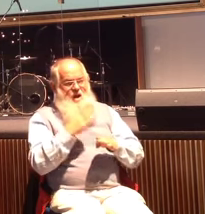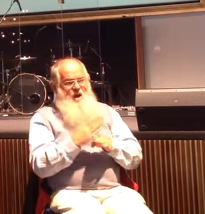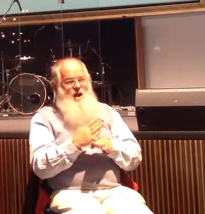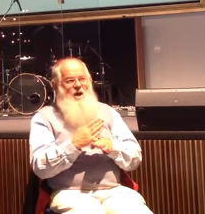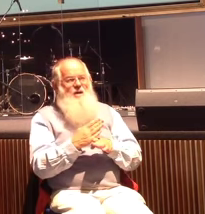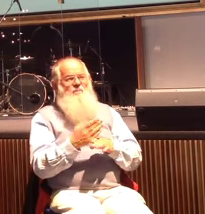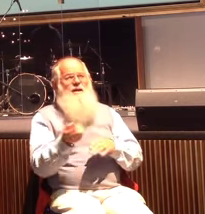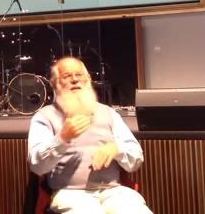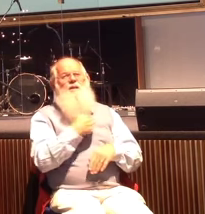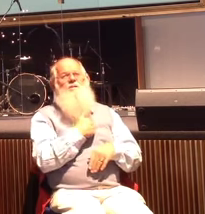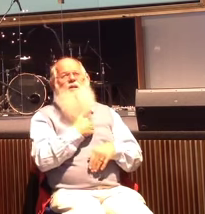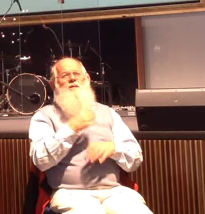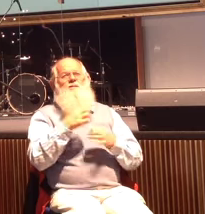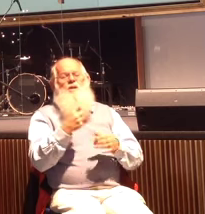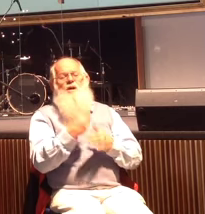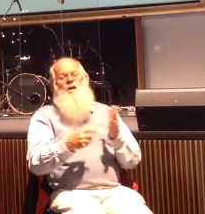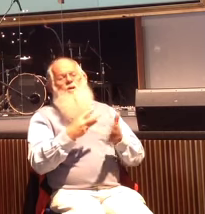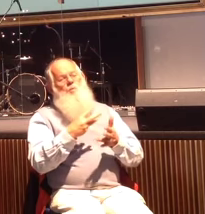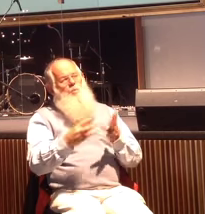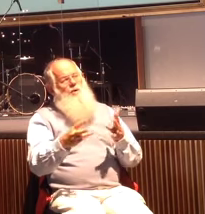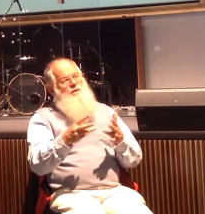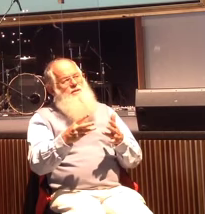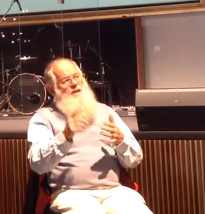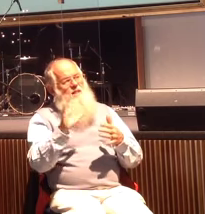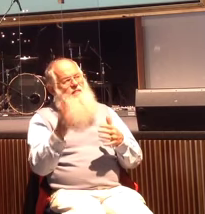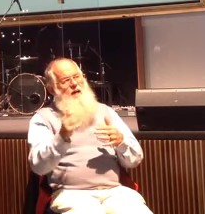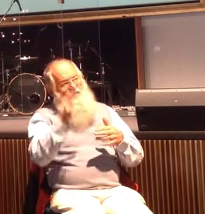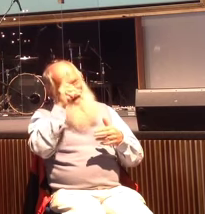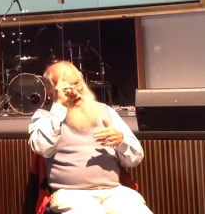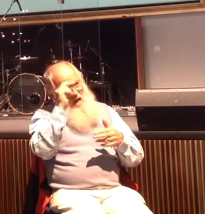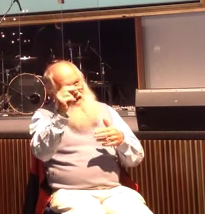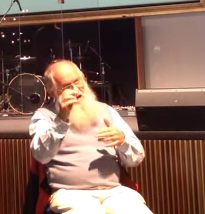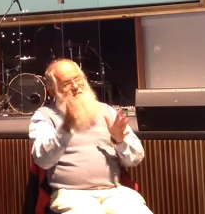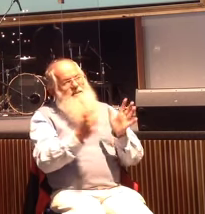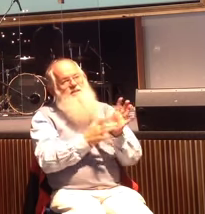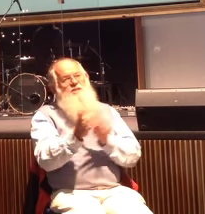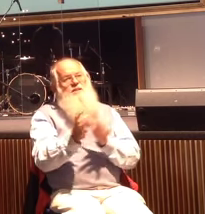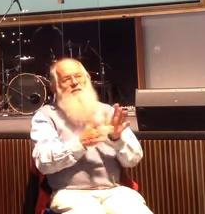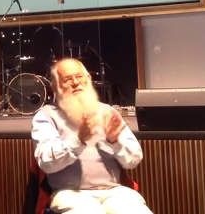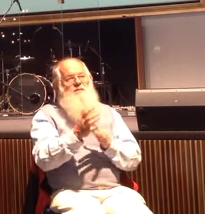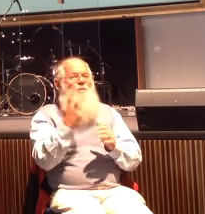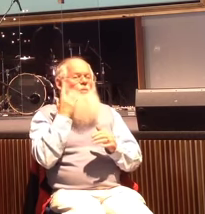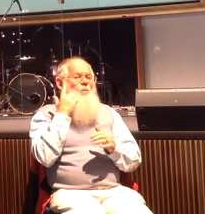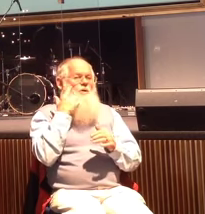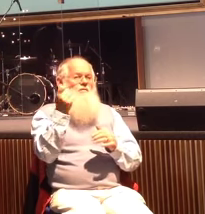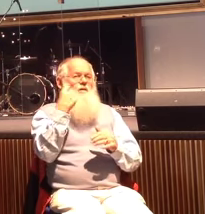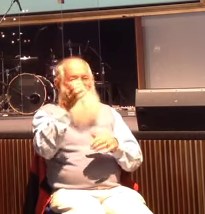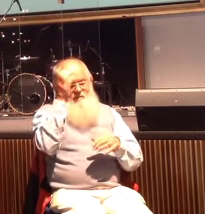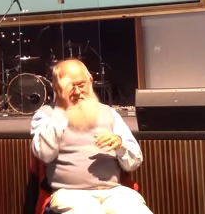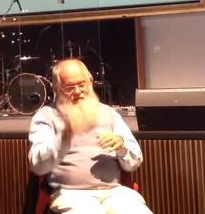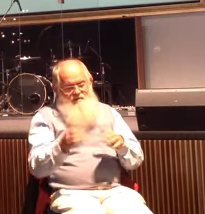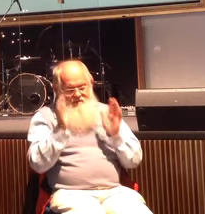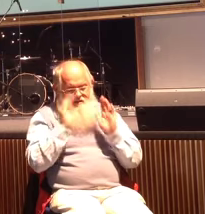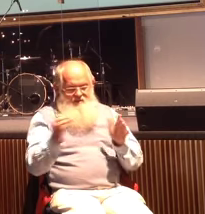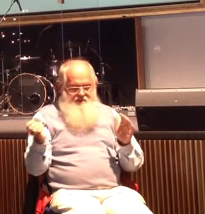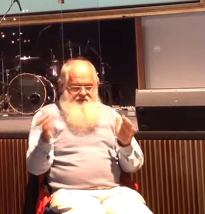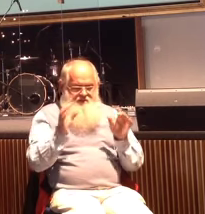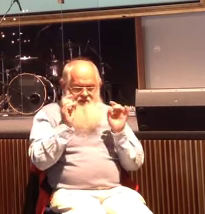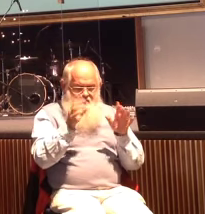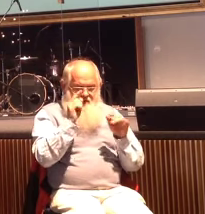Jesus so right now once you have found that person the Holy Spirit has revealed who it is that you're to